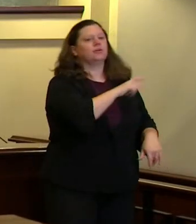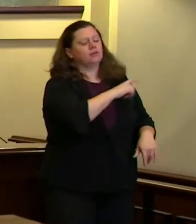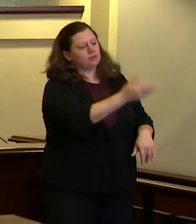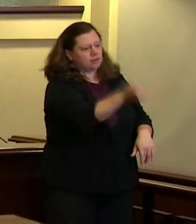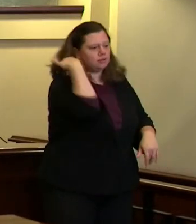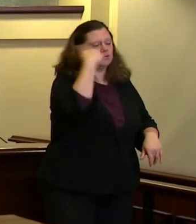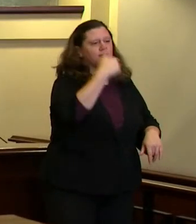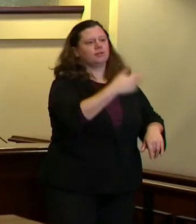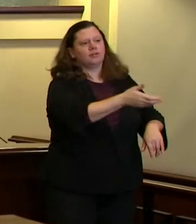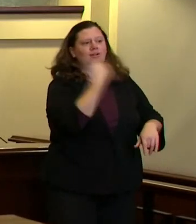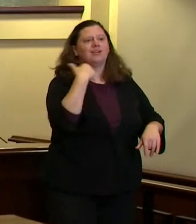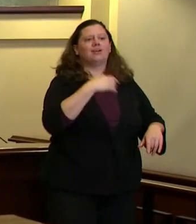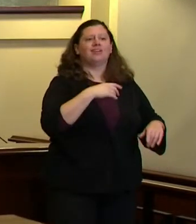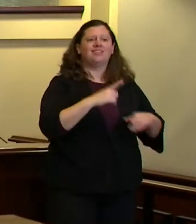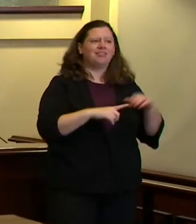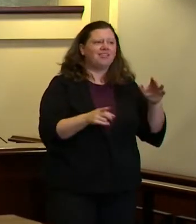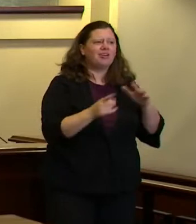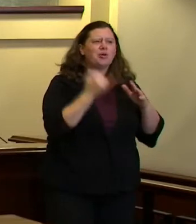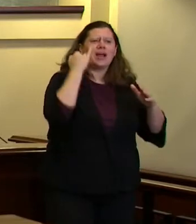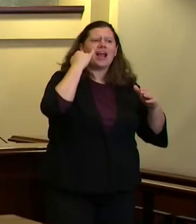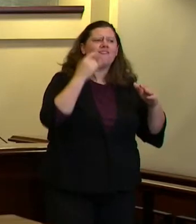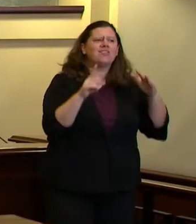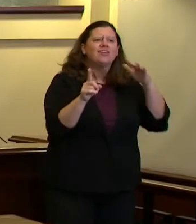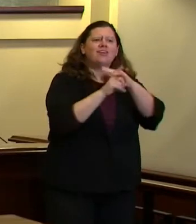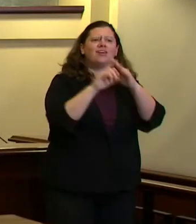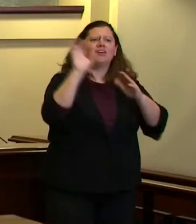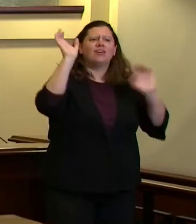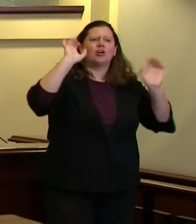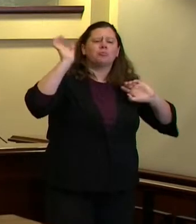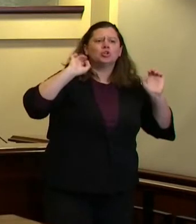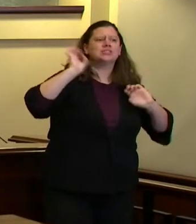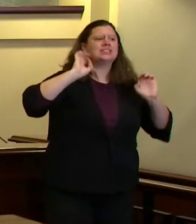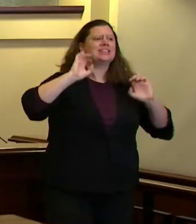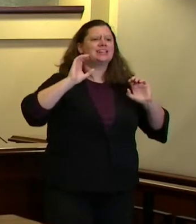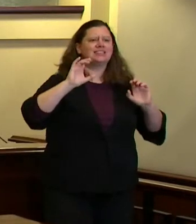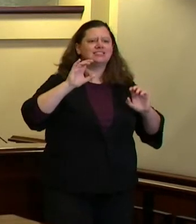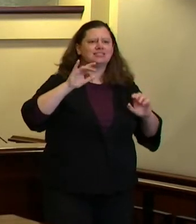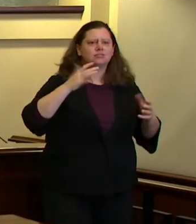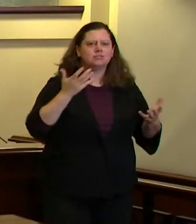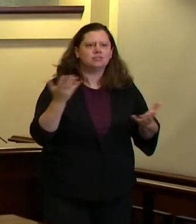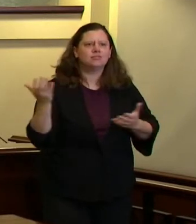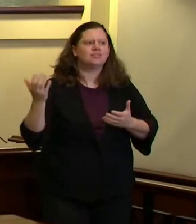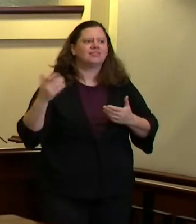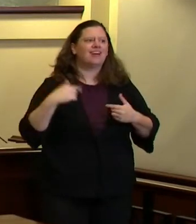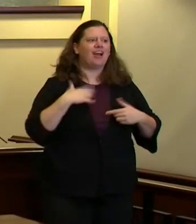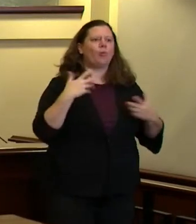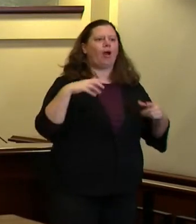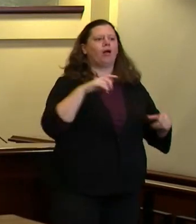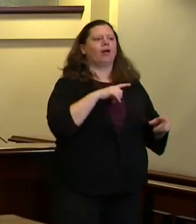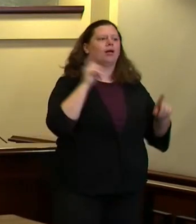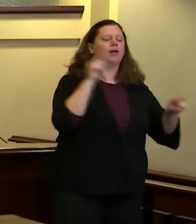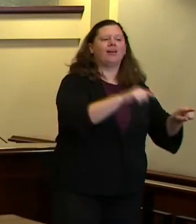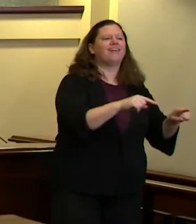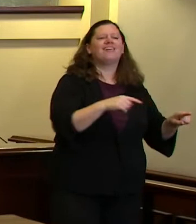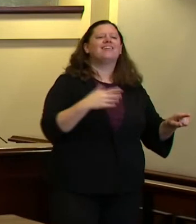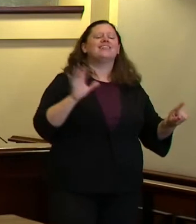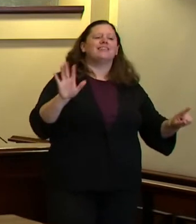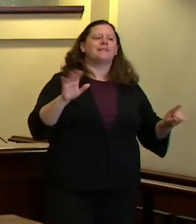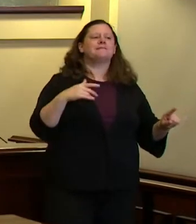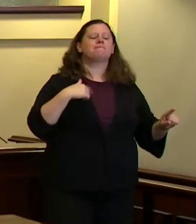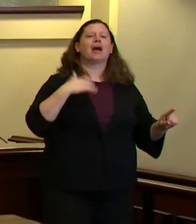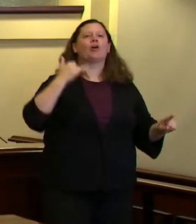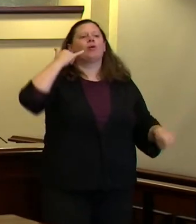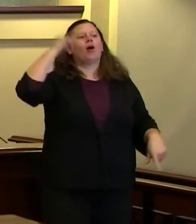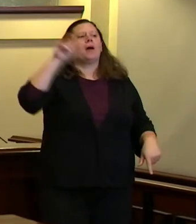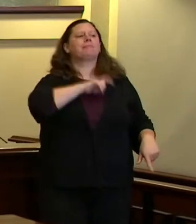crisis and a lot of the calls we get people call 911 they say there's somebody who's on the street and they're acting out in